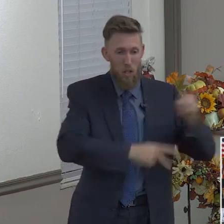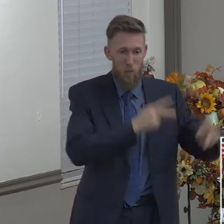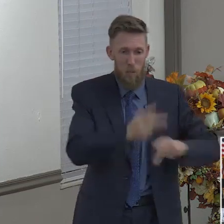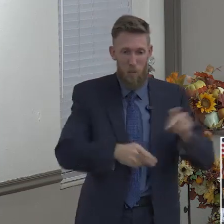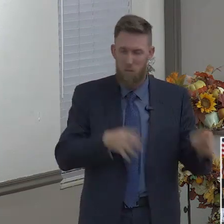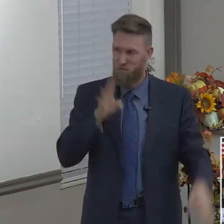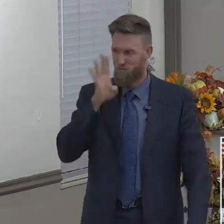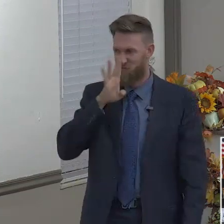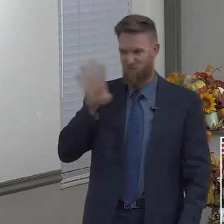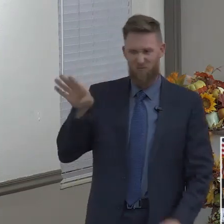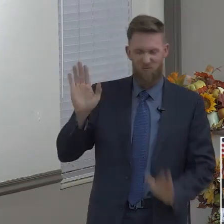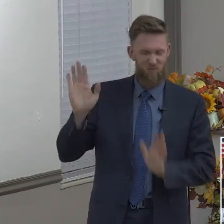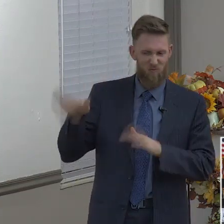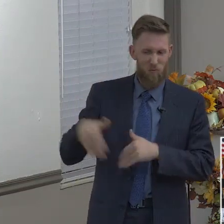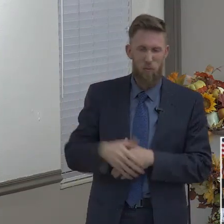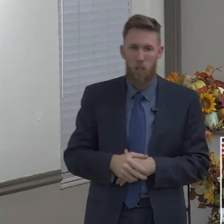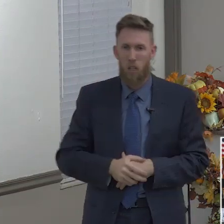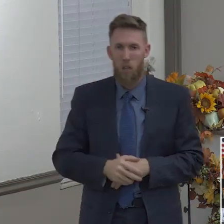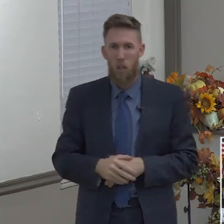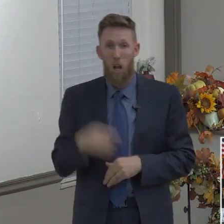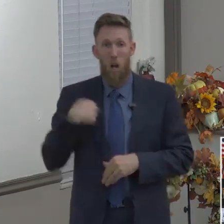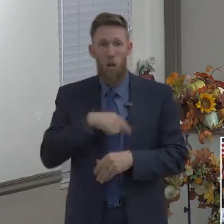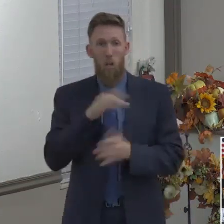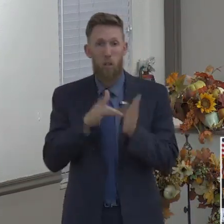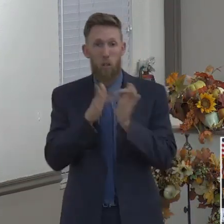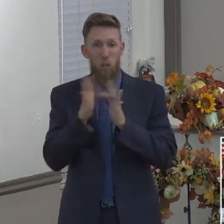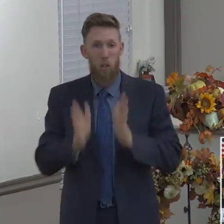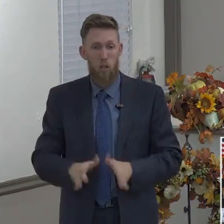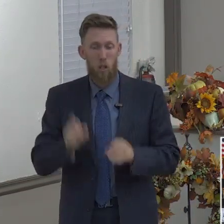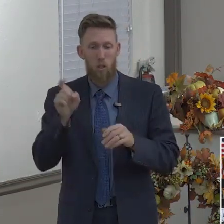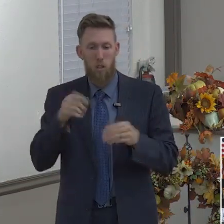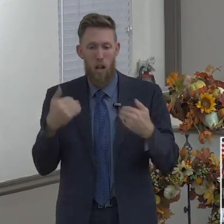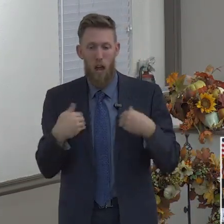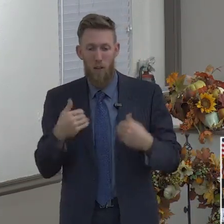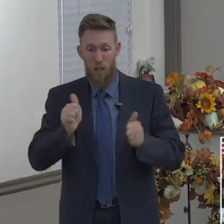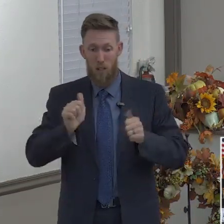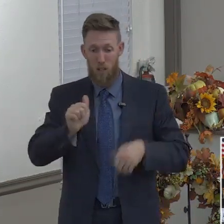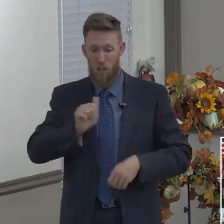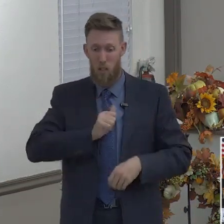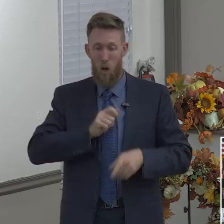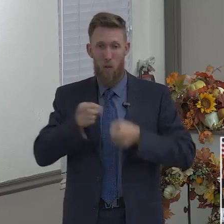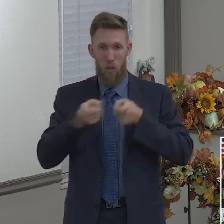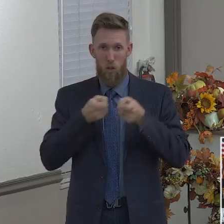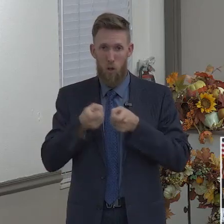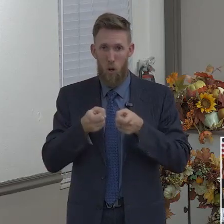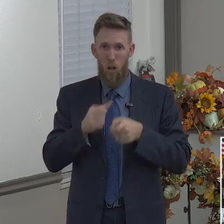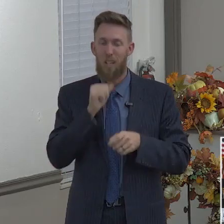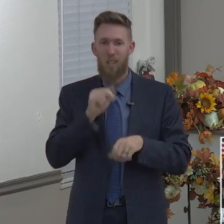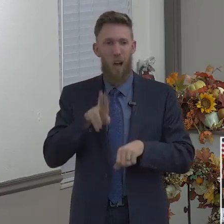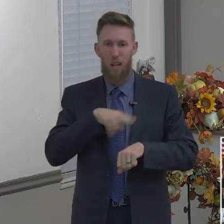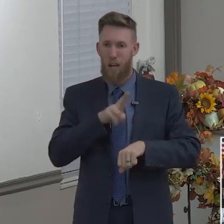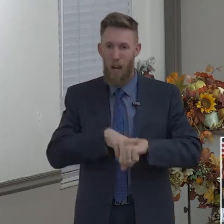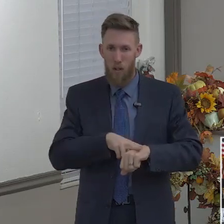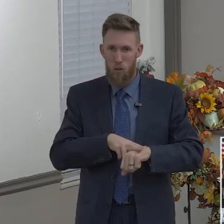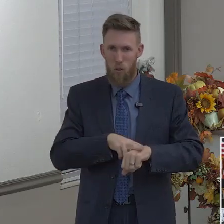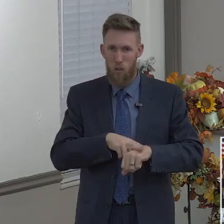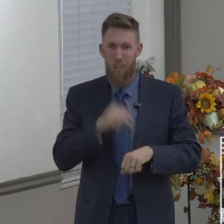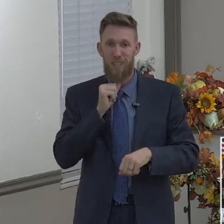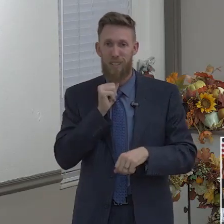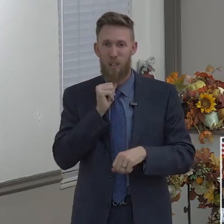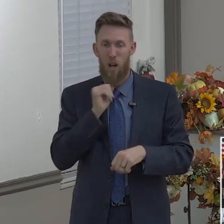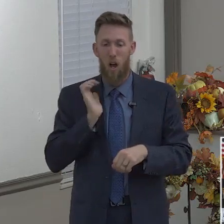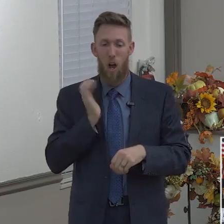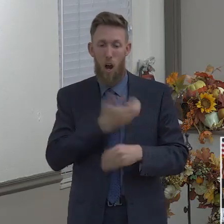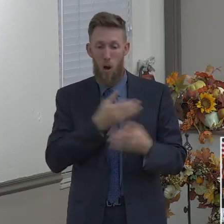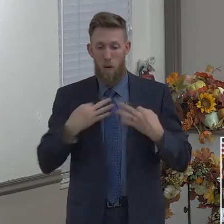temperance. We should ask God to give us temperance. It is not something that is natural. It is not something that our flesh does naturally,